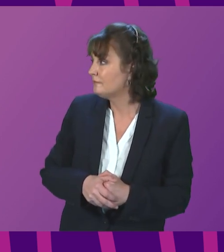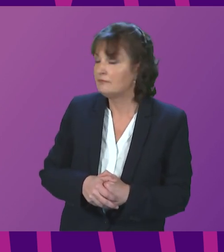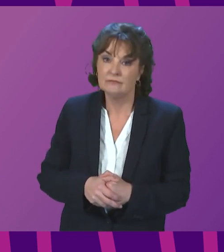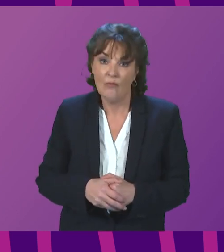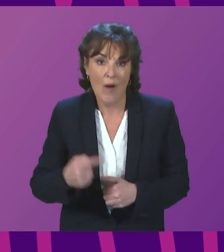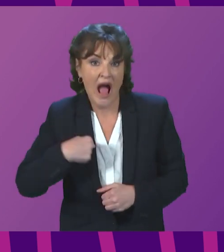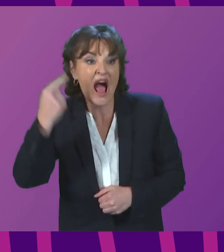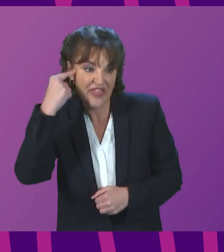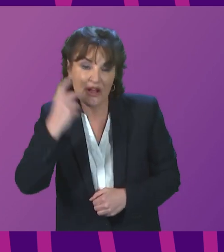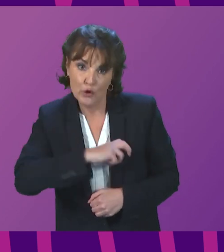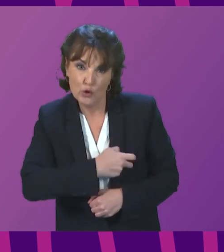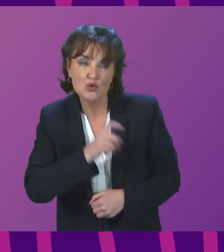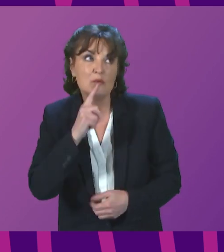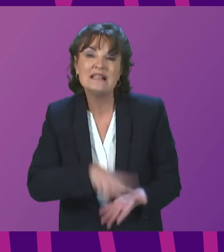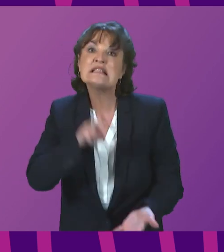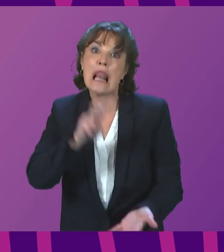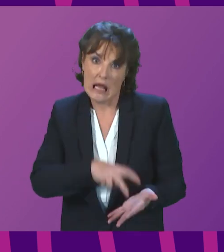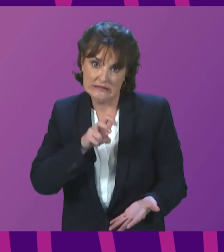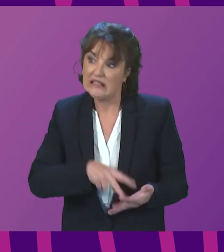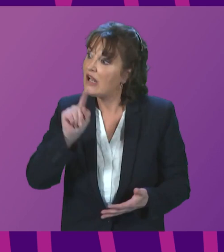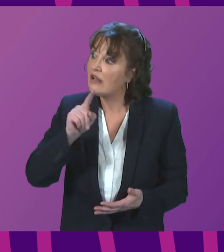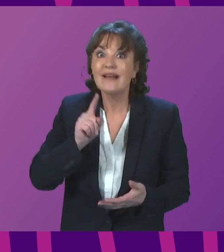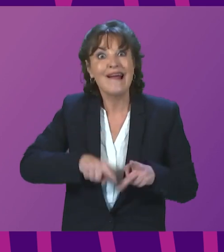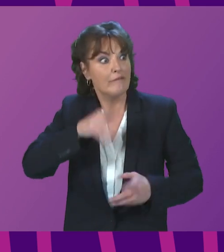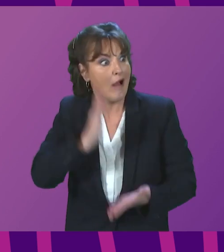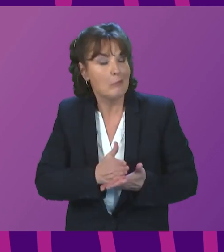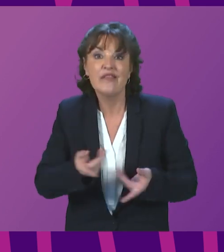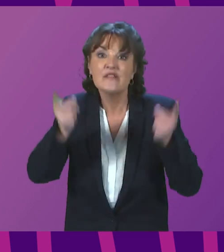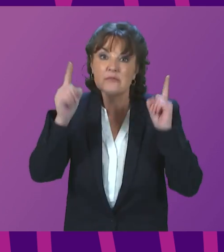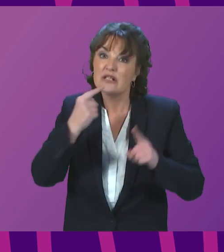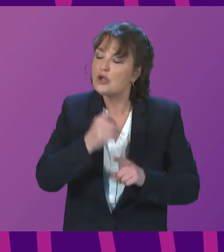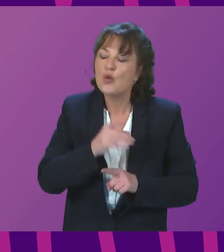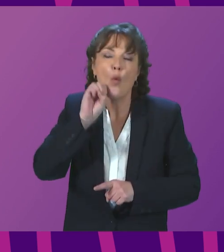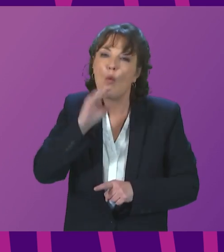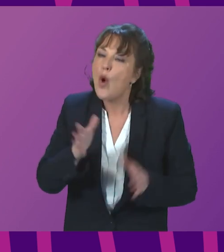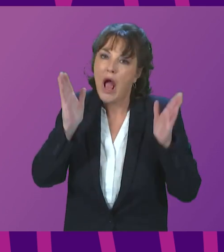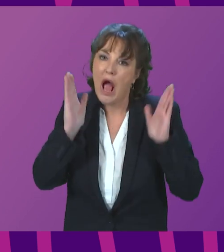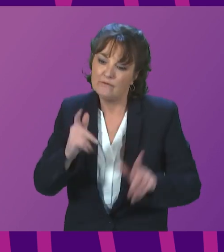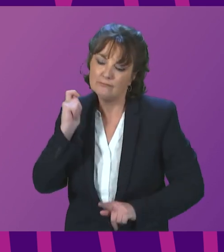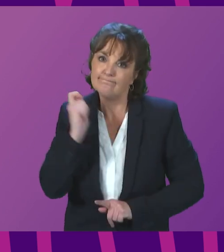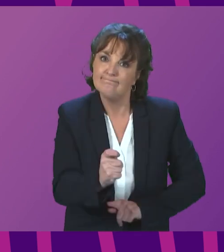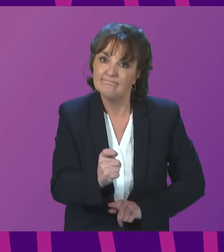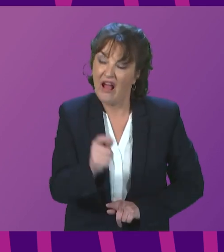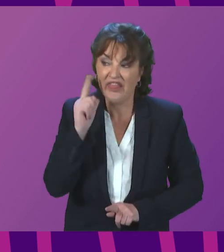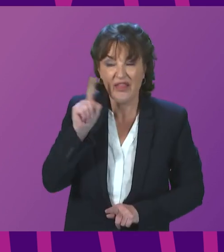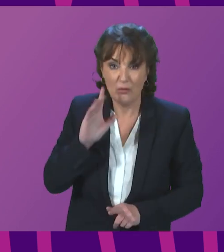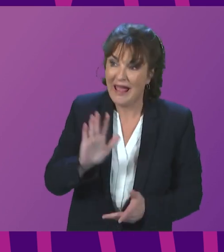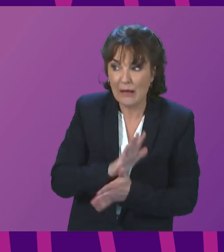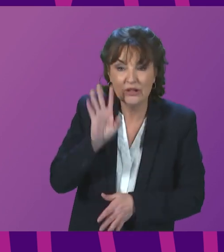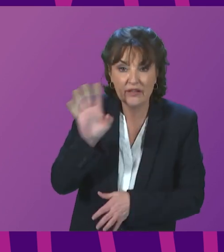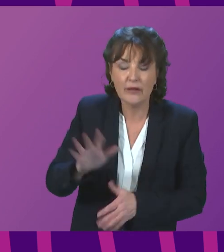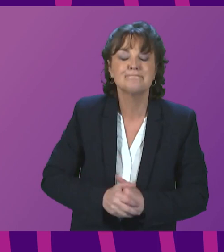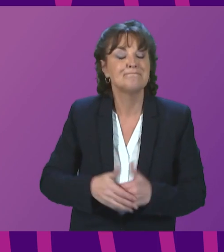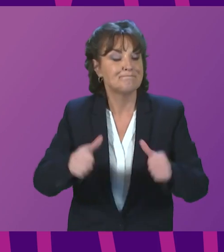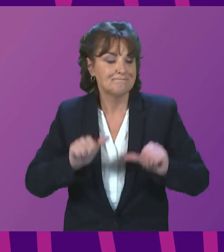confirmation from the First Minister that there will be no compulsory redundancies, particularly those in safety-critical roles. Despite this report today,